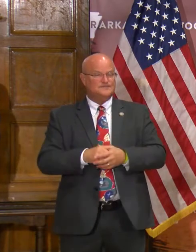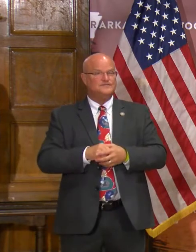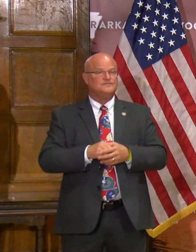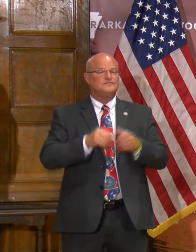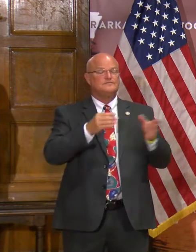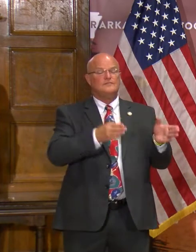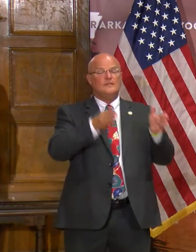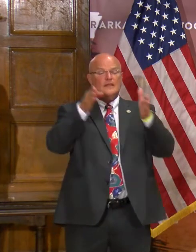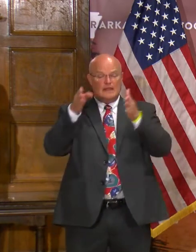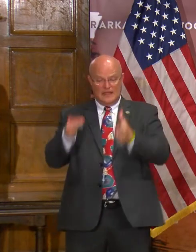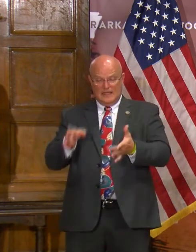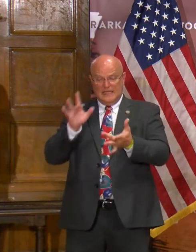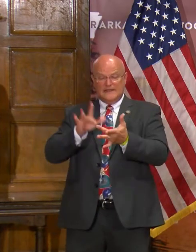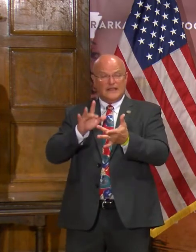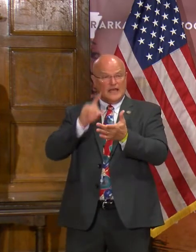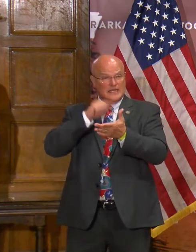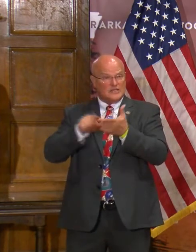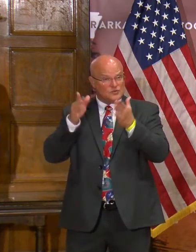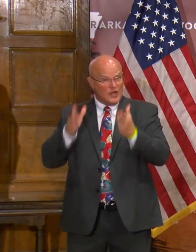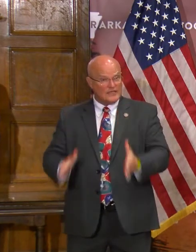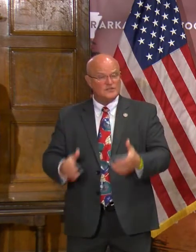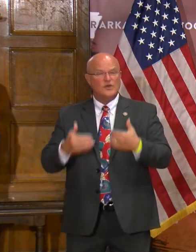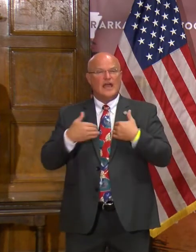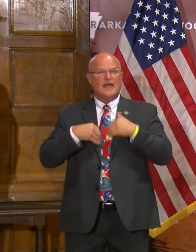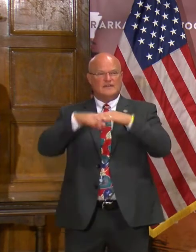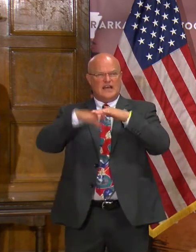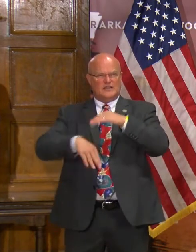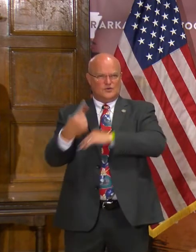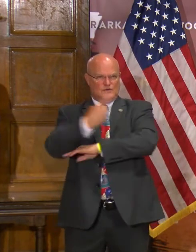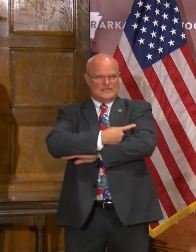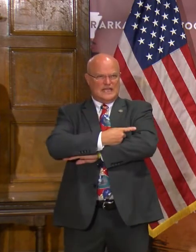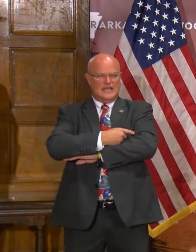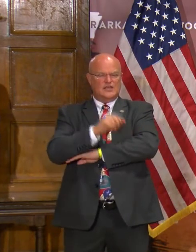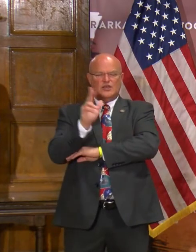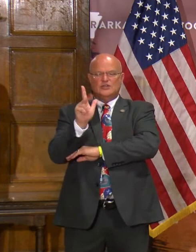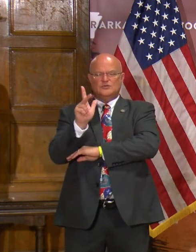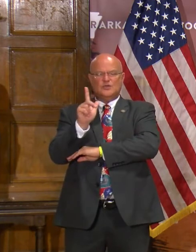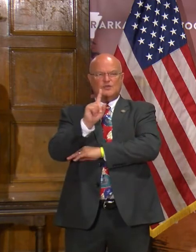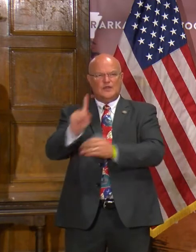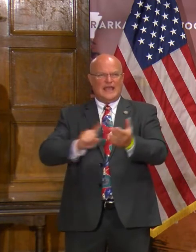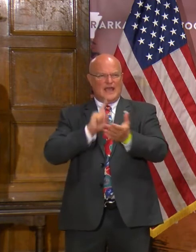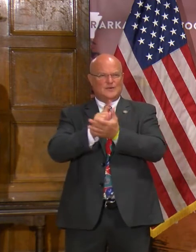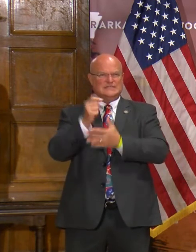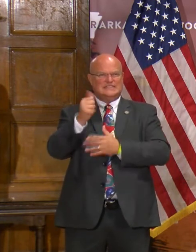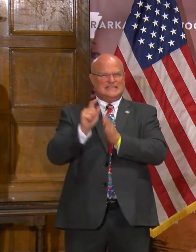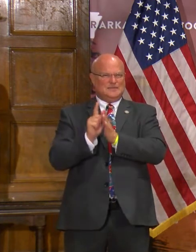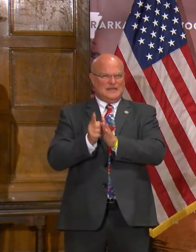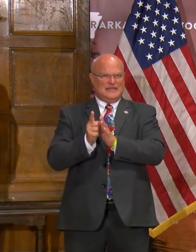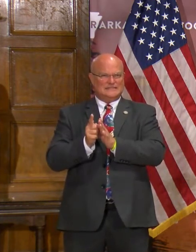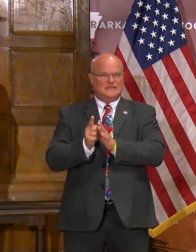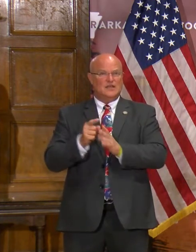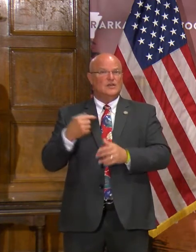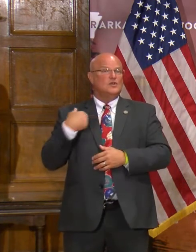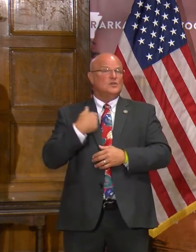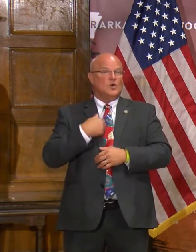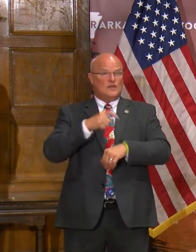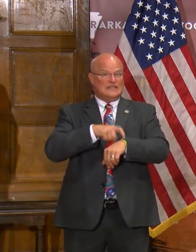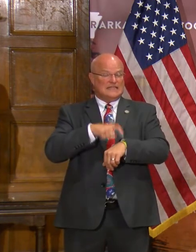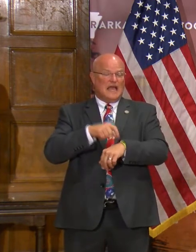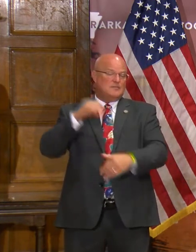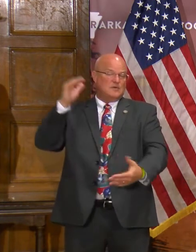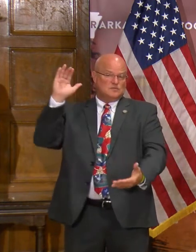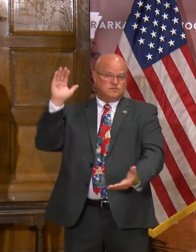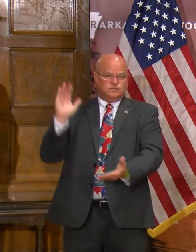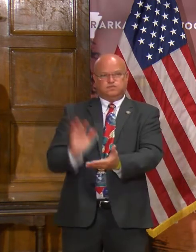moves to our team of contact tracers, we've got it down to under a day, 23 hours and 10 minutes. So we've dramatically decreased